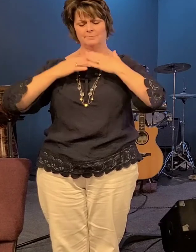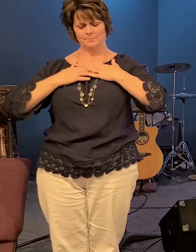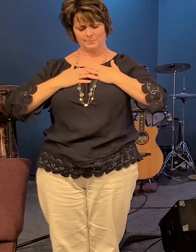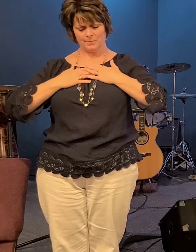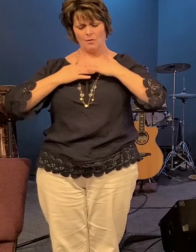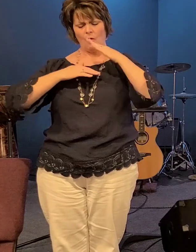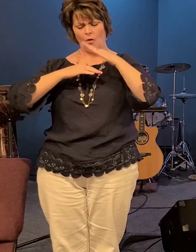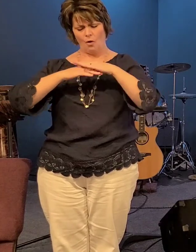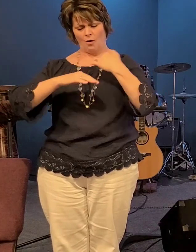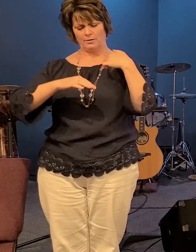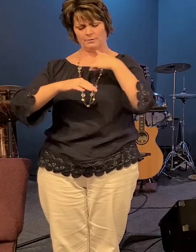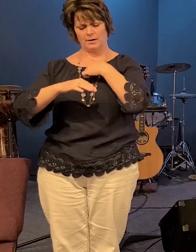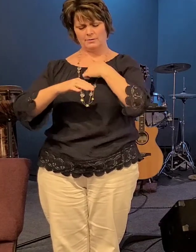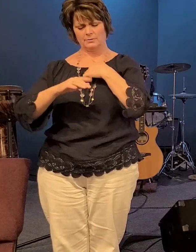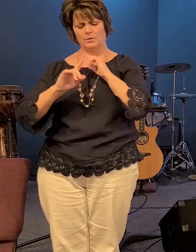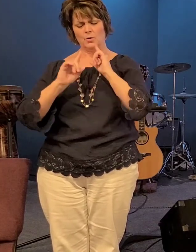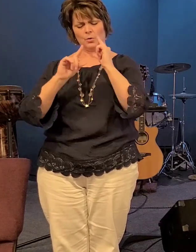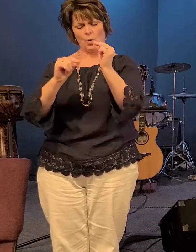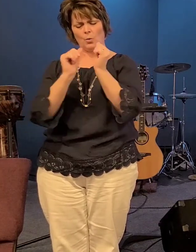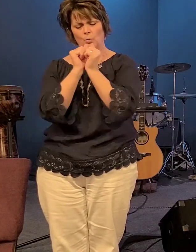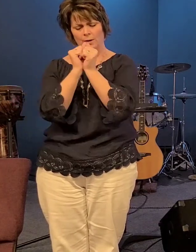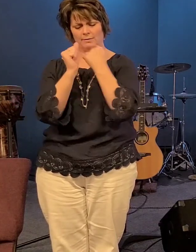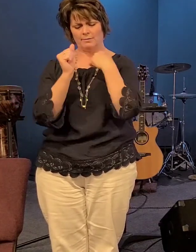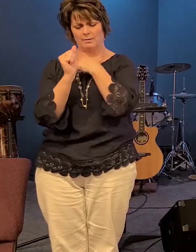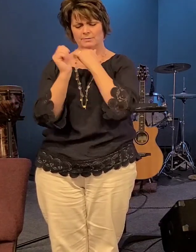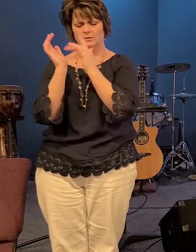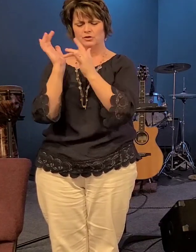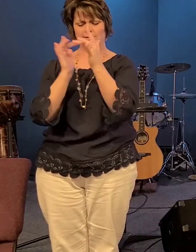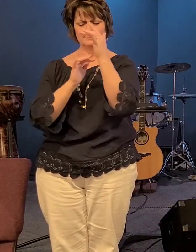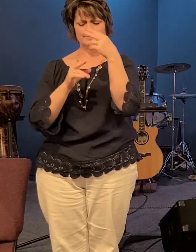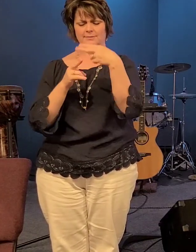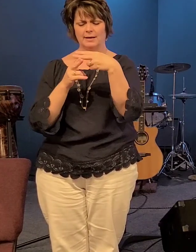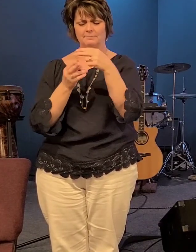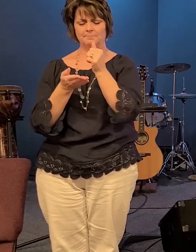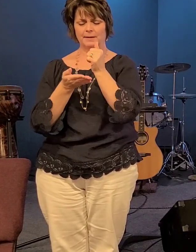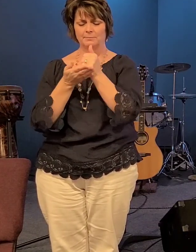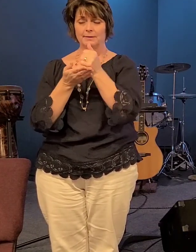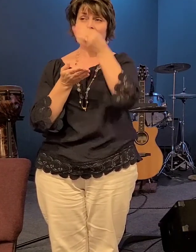and go with us in jesus name amen god bless so so you you you you you you you